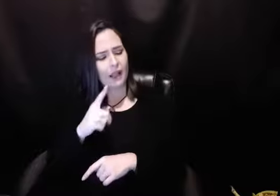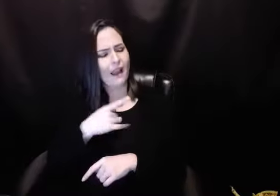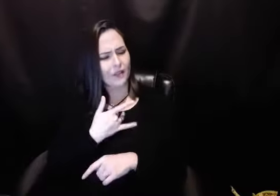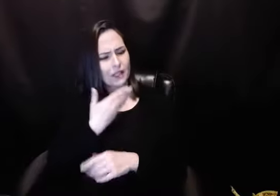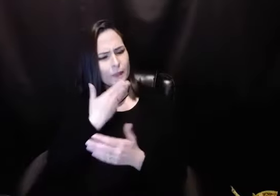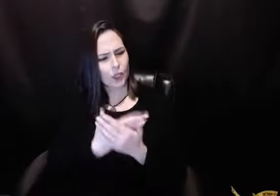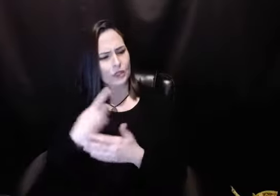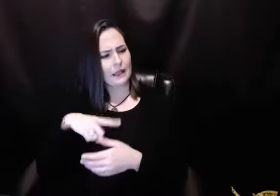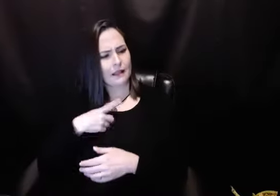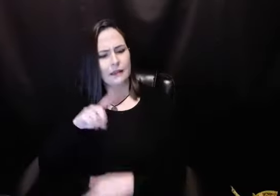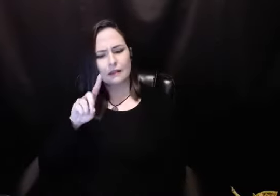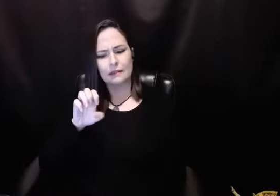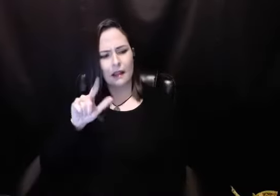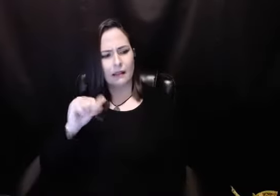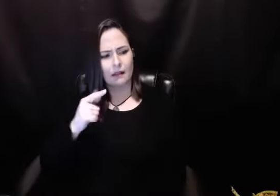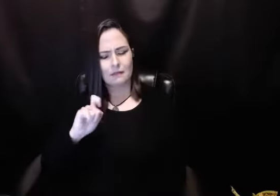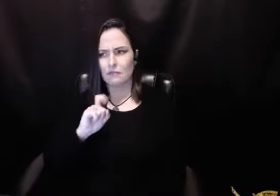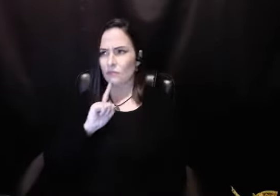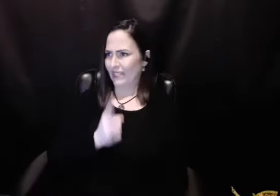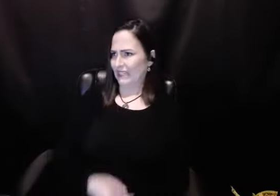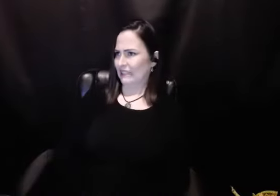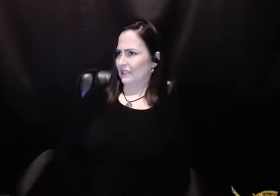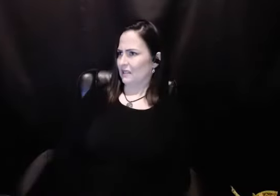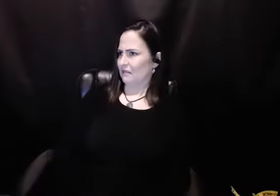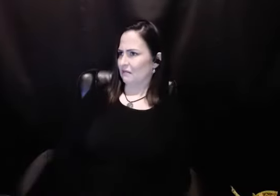And he said to me, said, you know, Rick, I said, I think you'd make a good delegate.